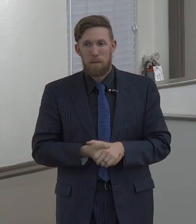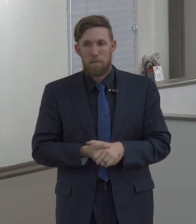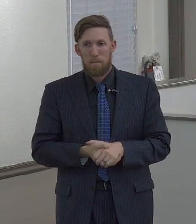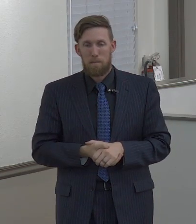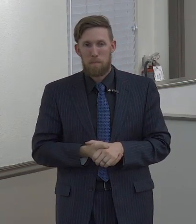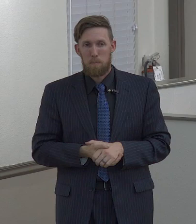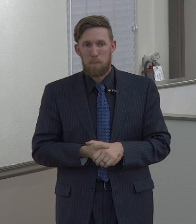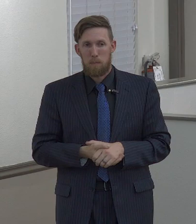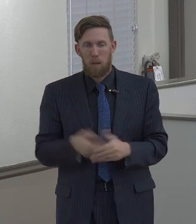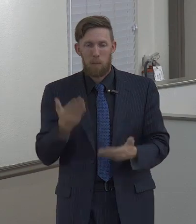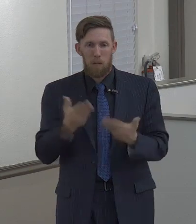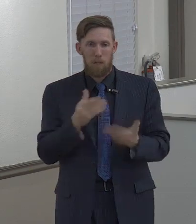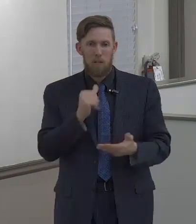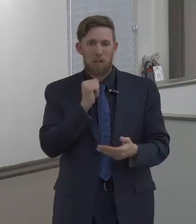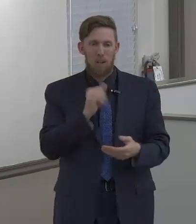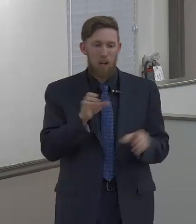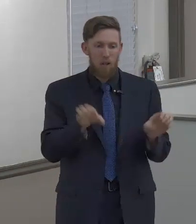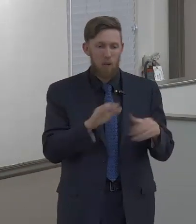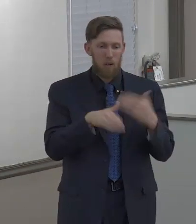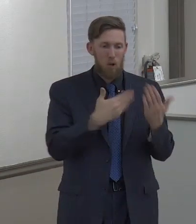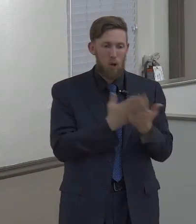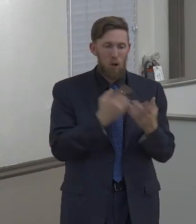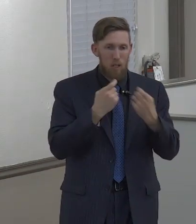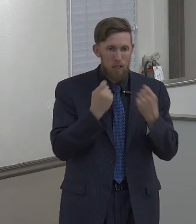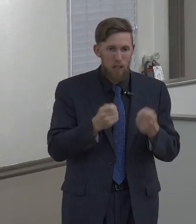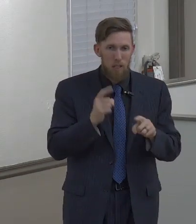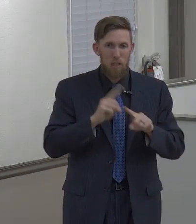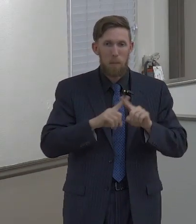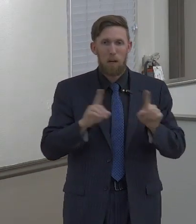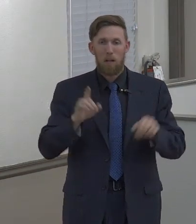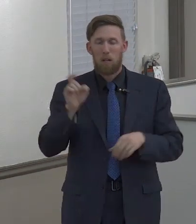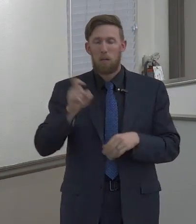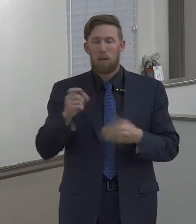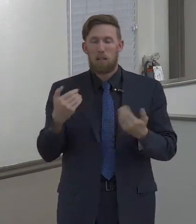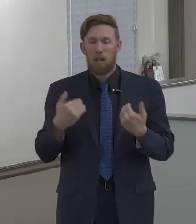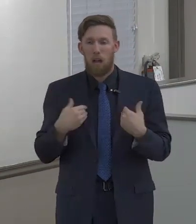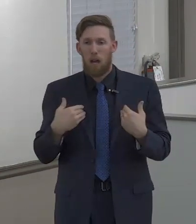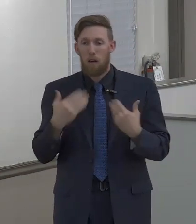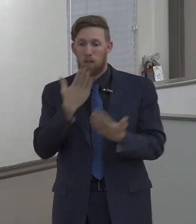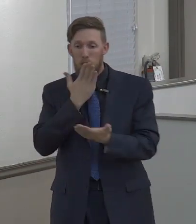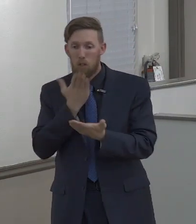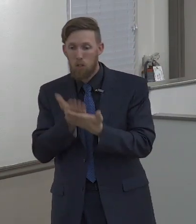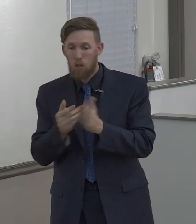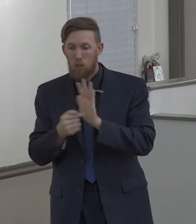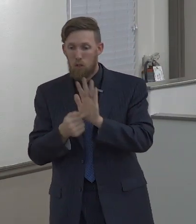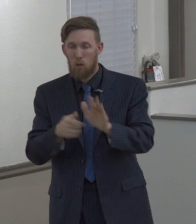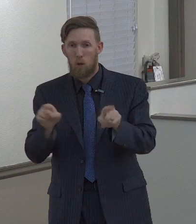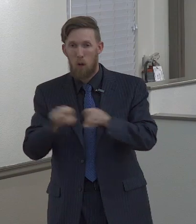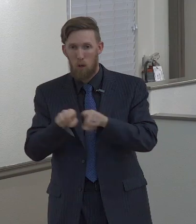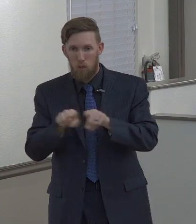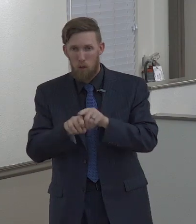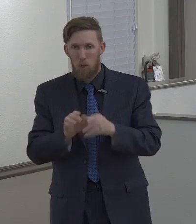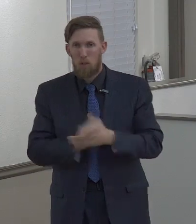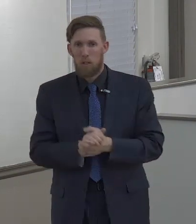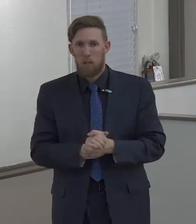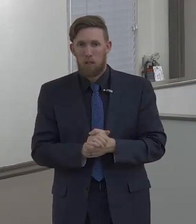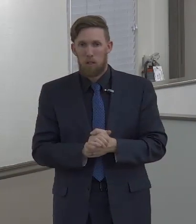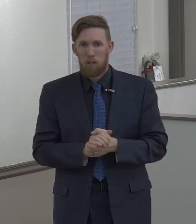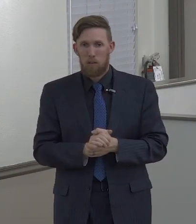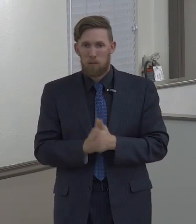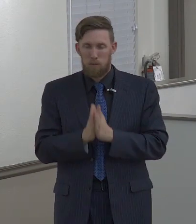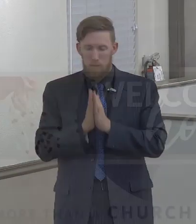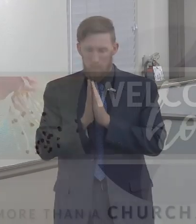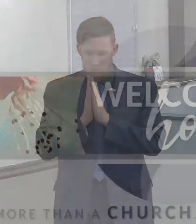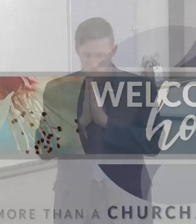it can be one thing to have the absence of those sins in your life but it's another thing to have the good so we need the good in our